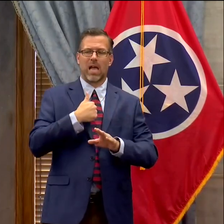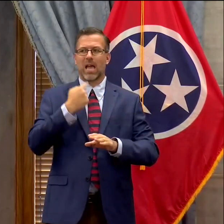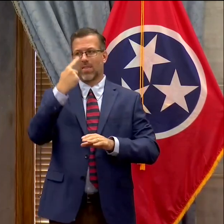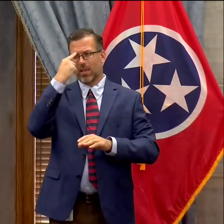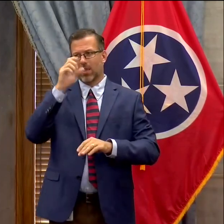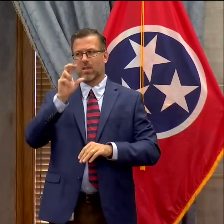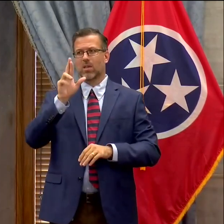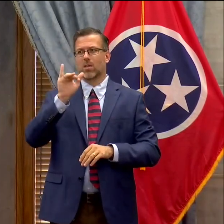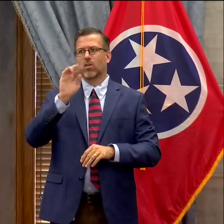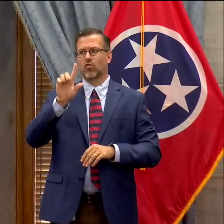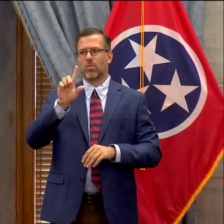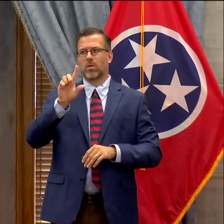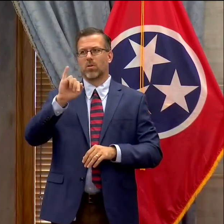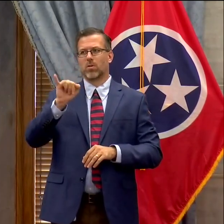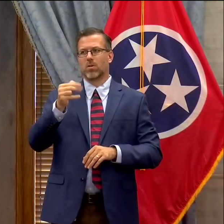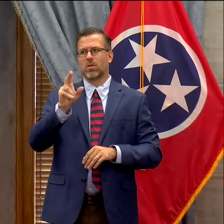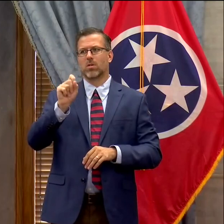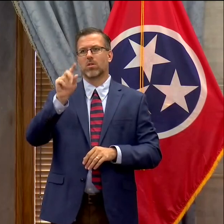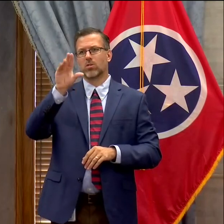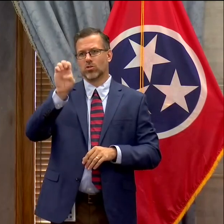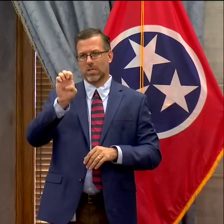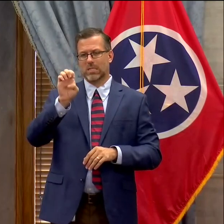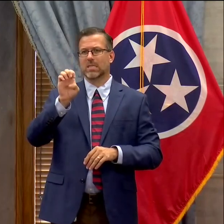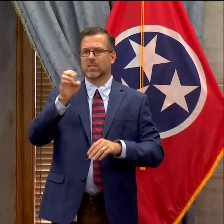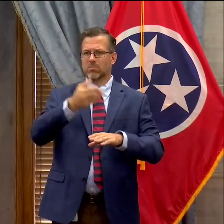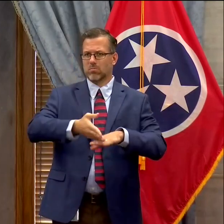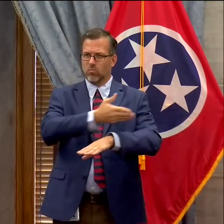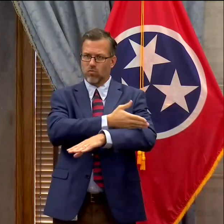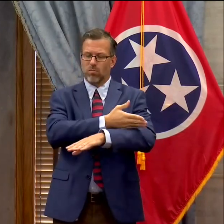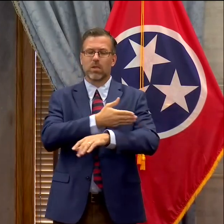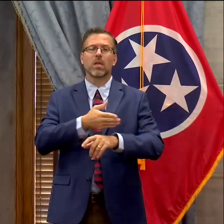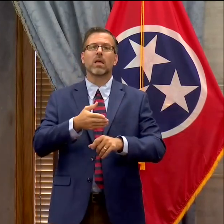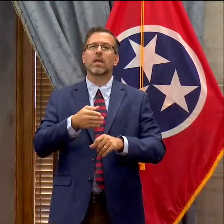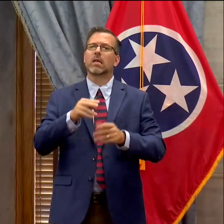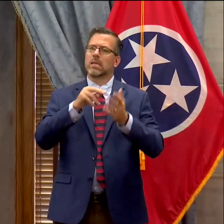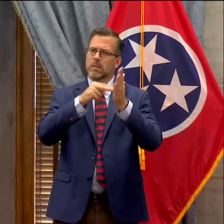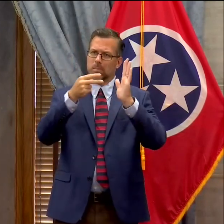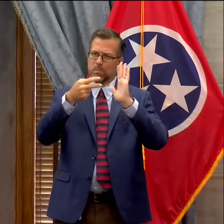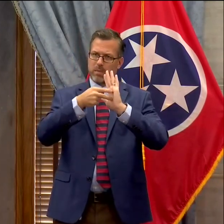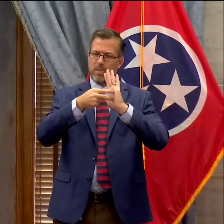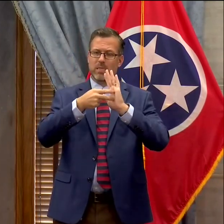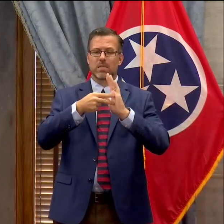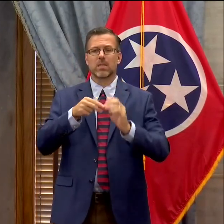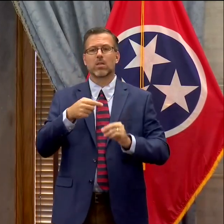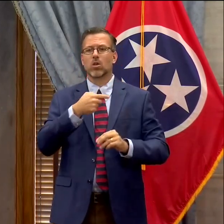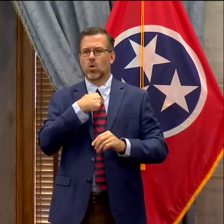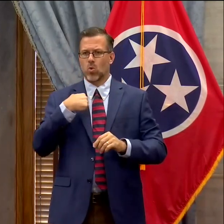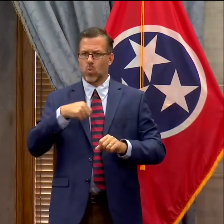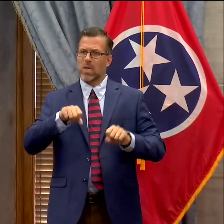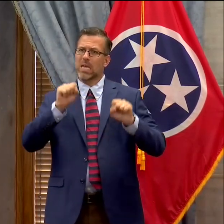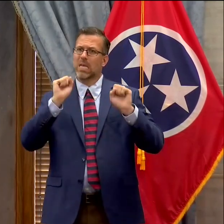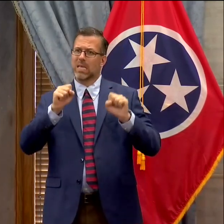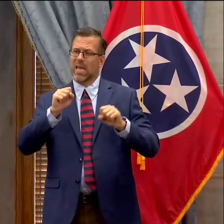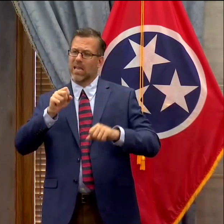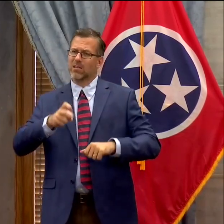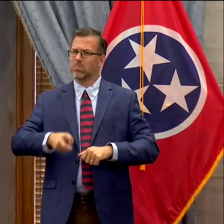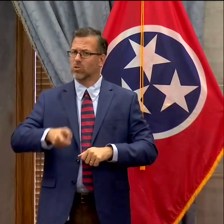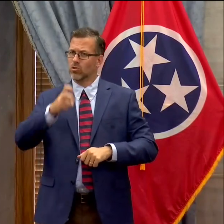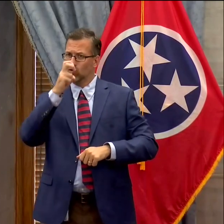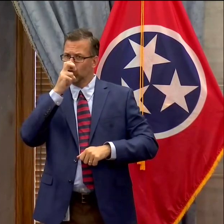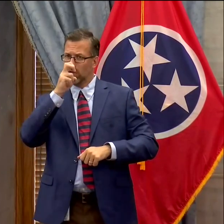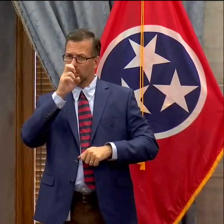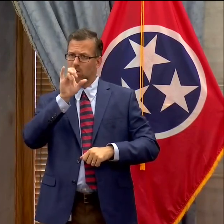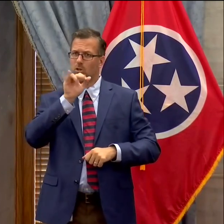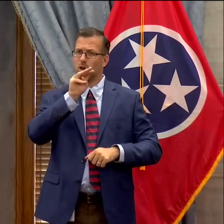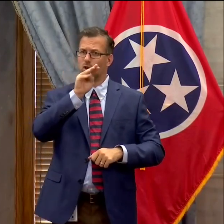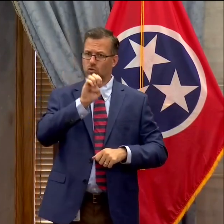I've also said that criminal justice reform includes the understanding that you can be tough on crime and smart on